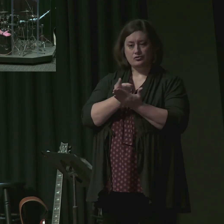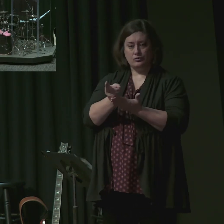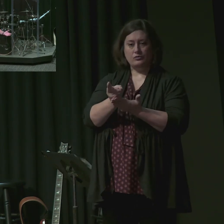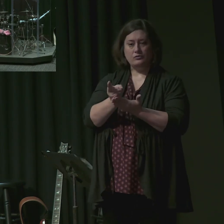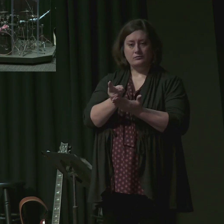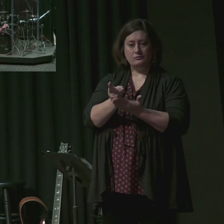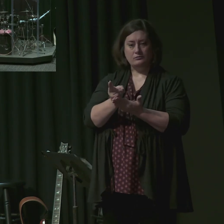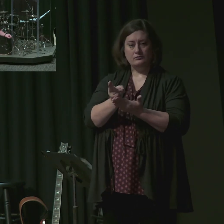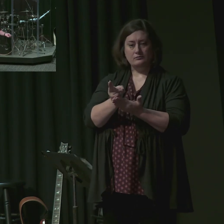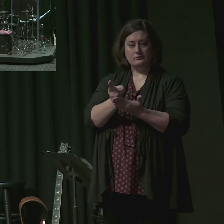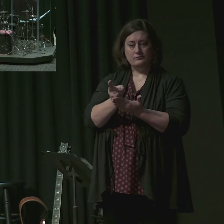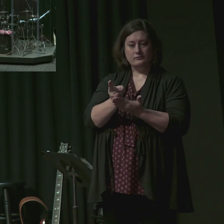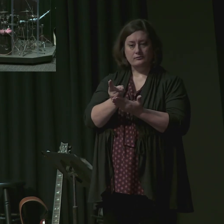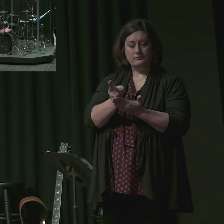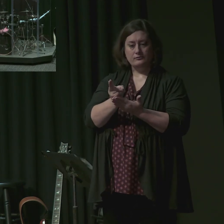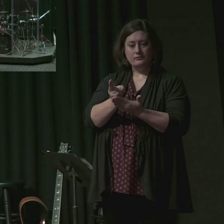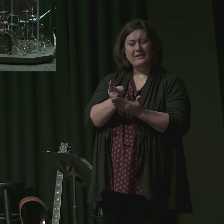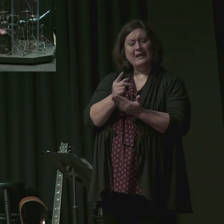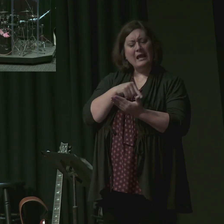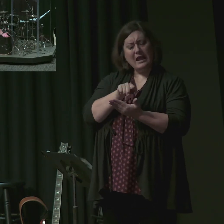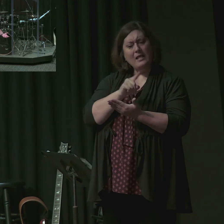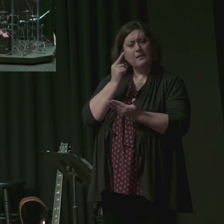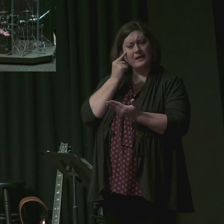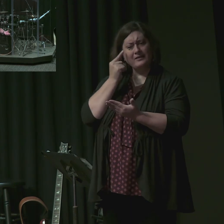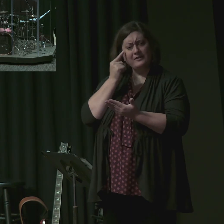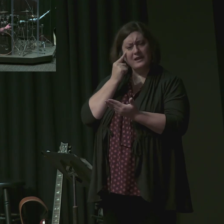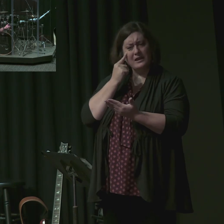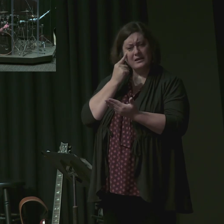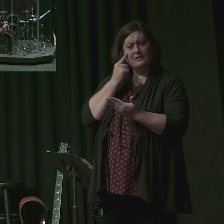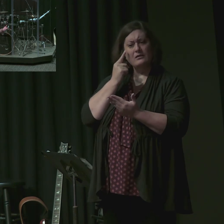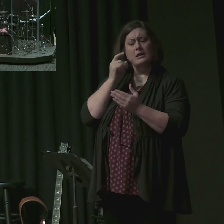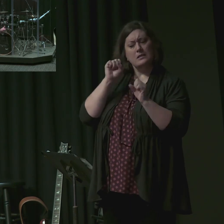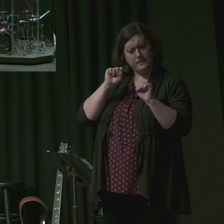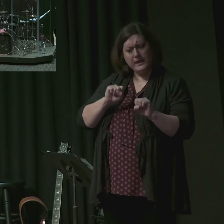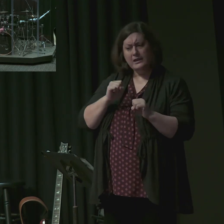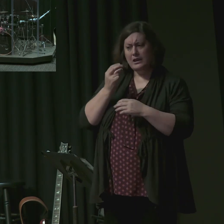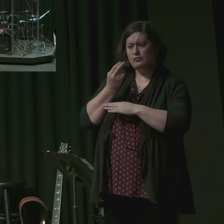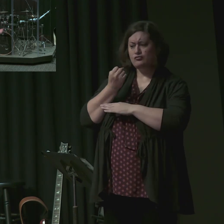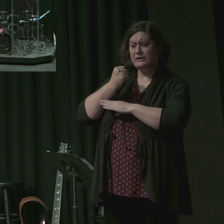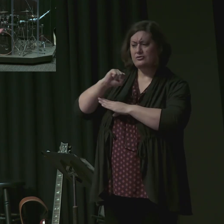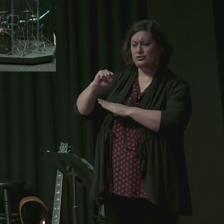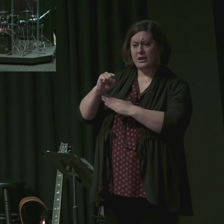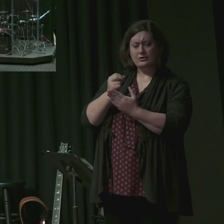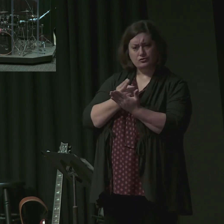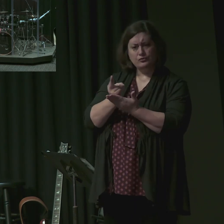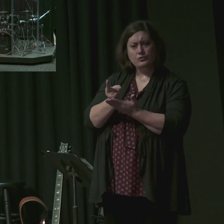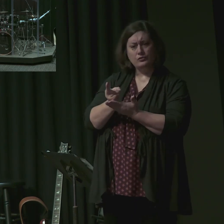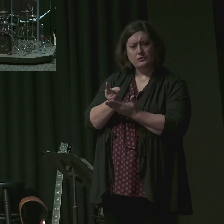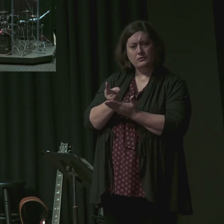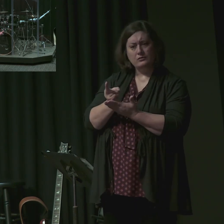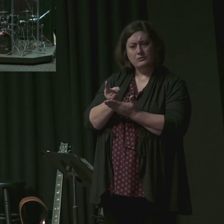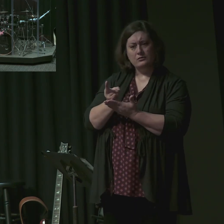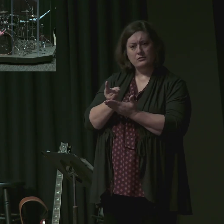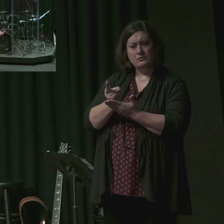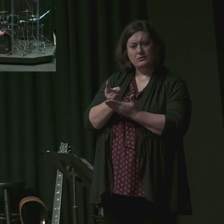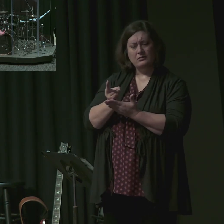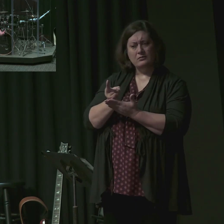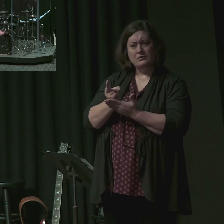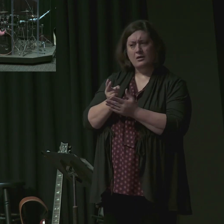It is a terrible thing when people think they can reject what is true and still have truth. How